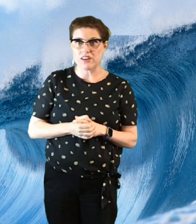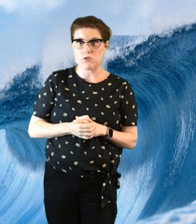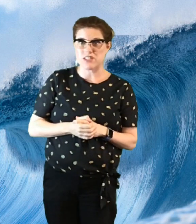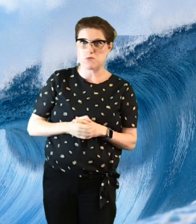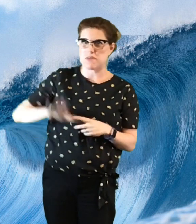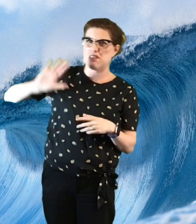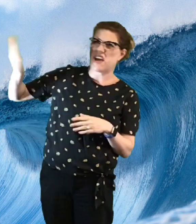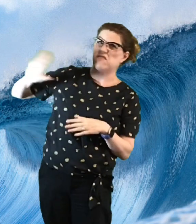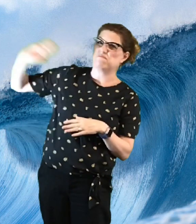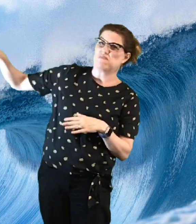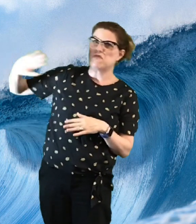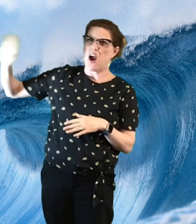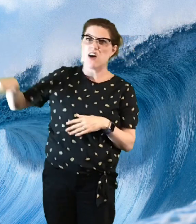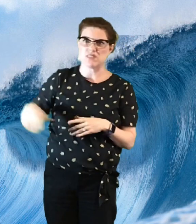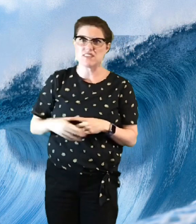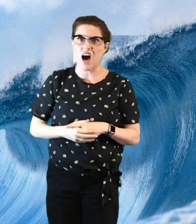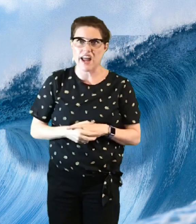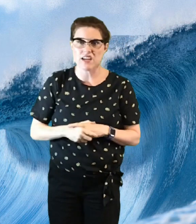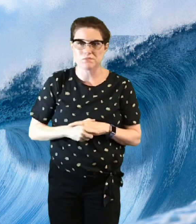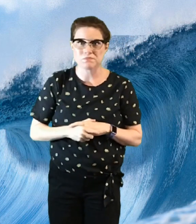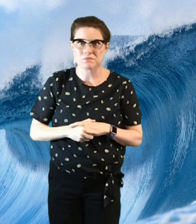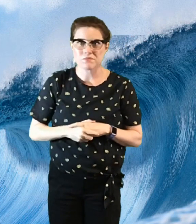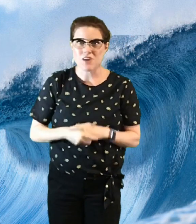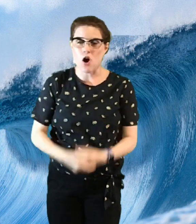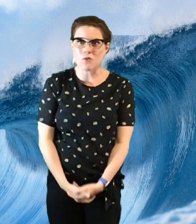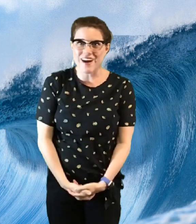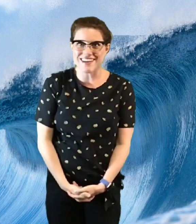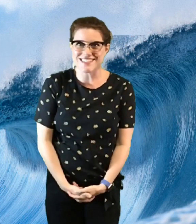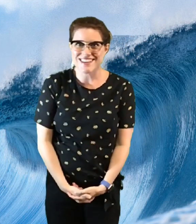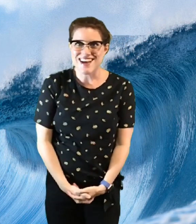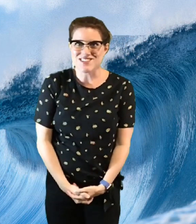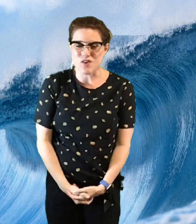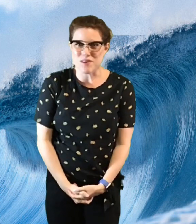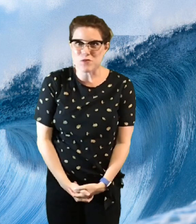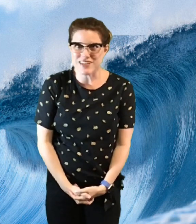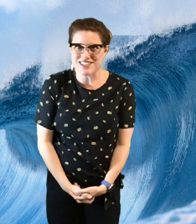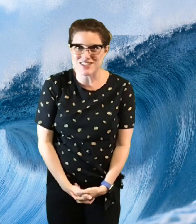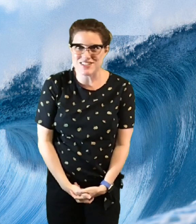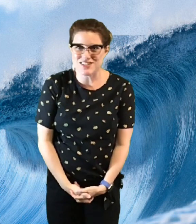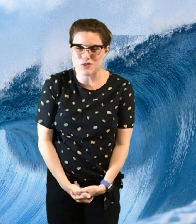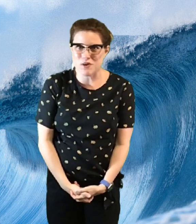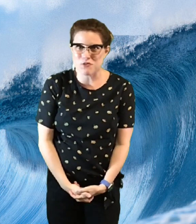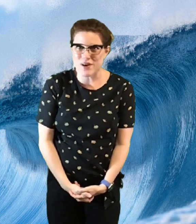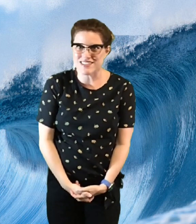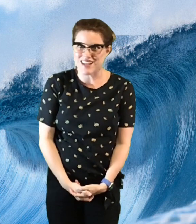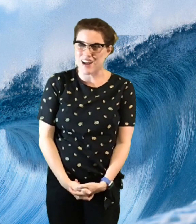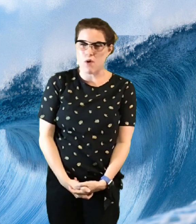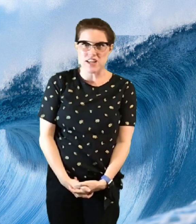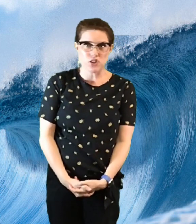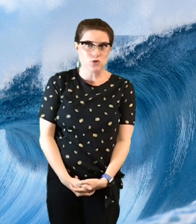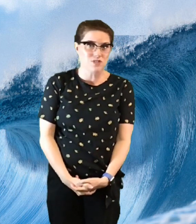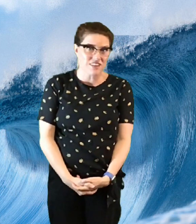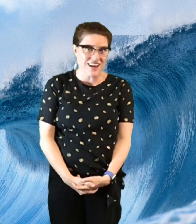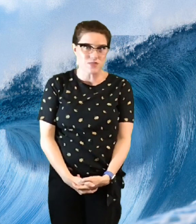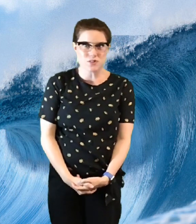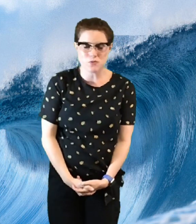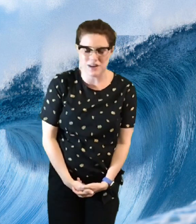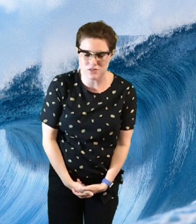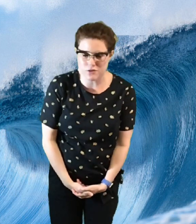voice would be like for outside all right so I'm going to do a voice and I want you to guess which one I'm doing